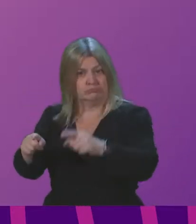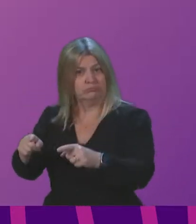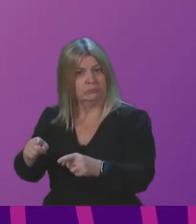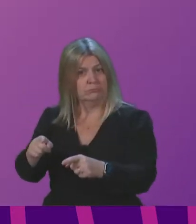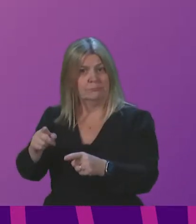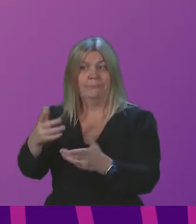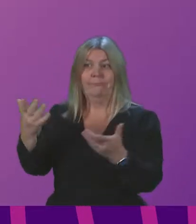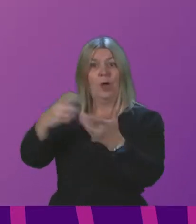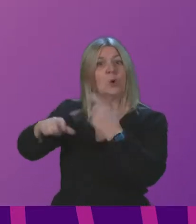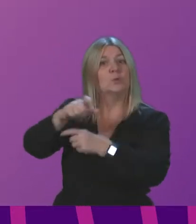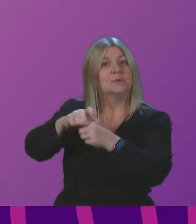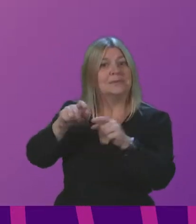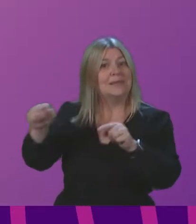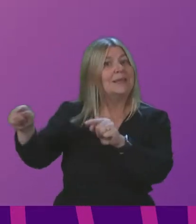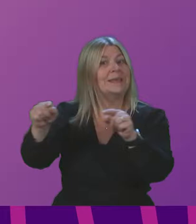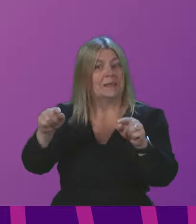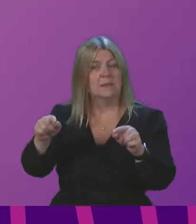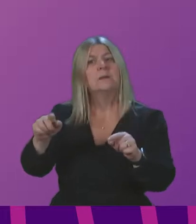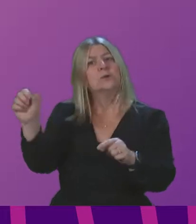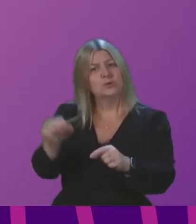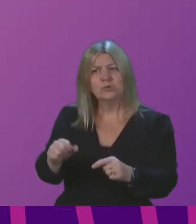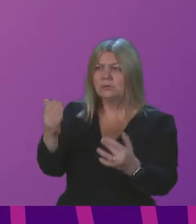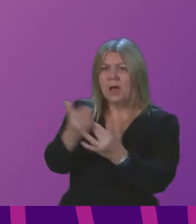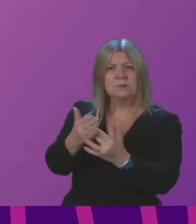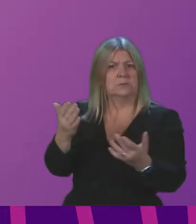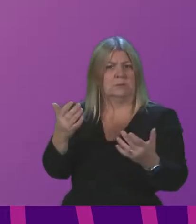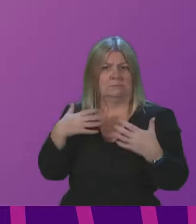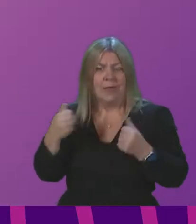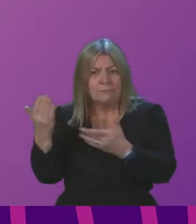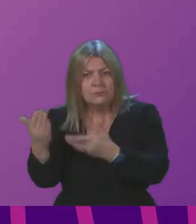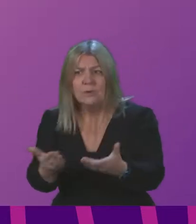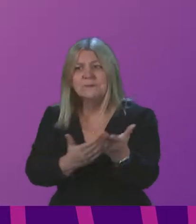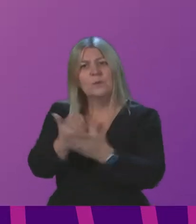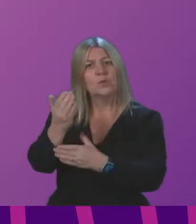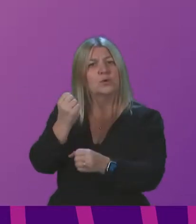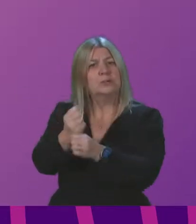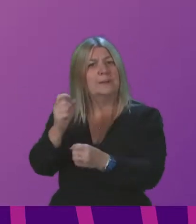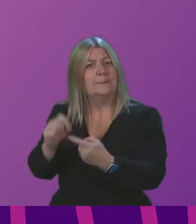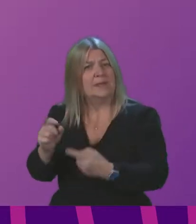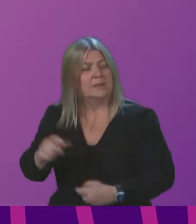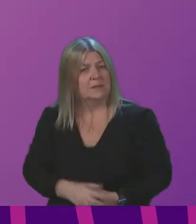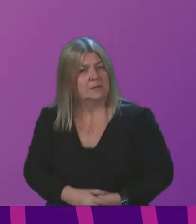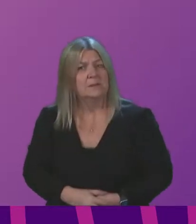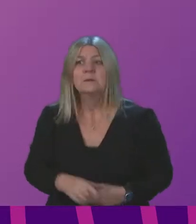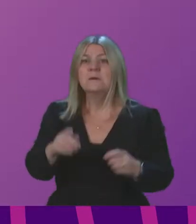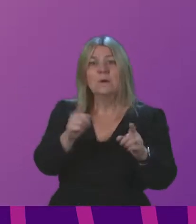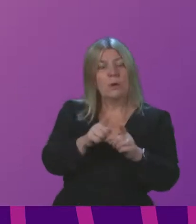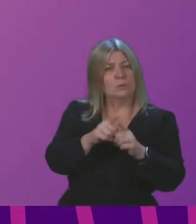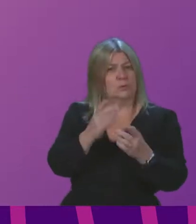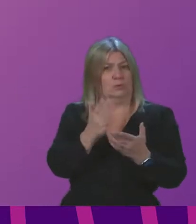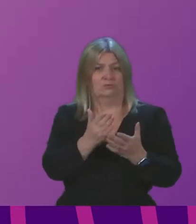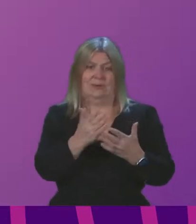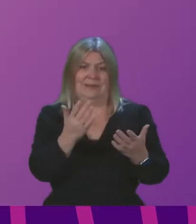should be able to access services through their GP surgery for example. We also need to make better use of social prescribing.